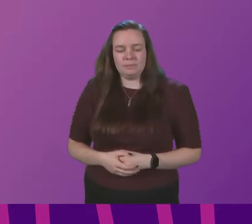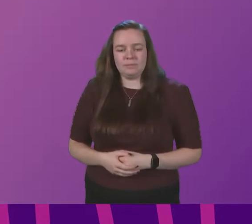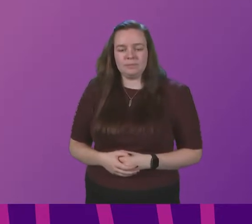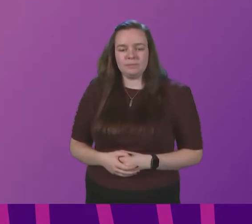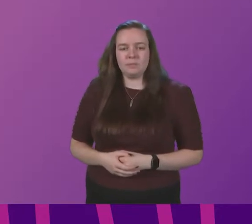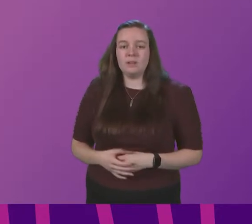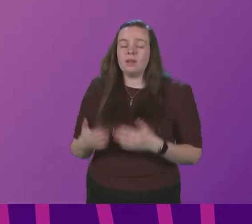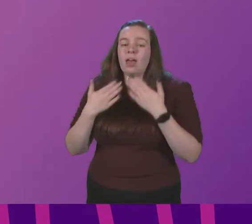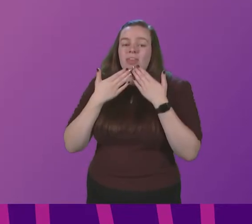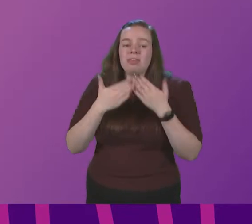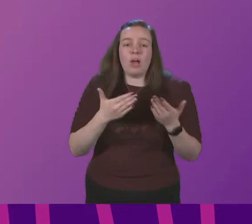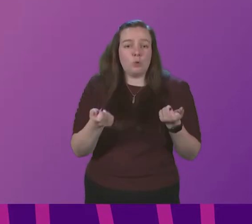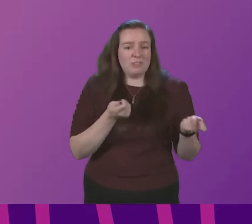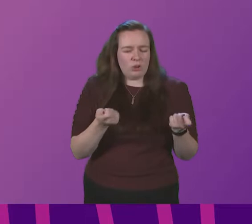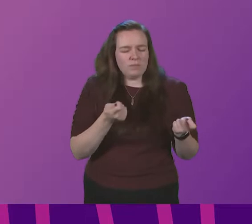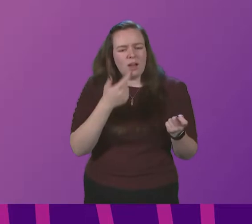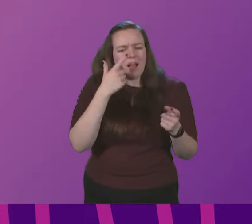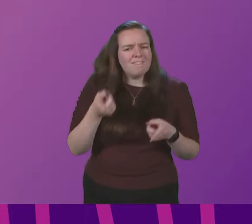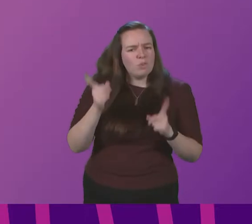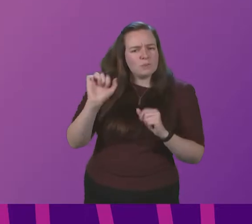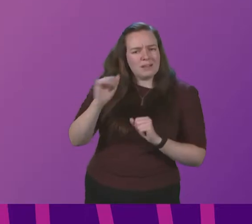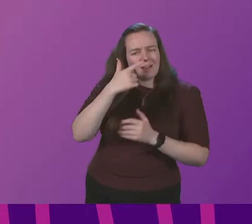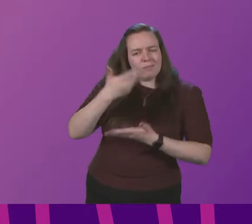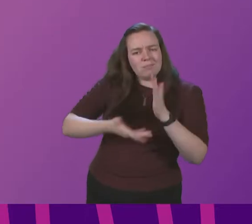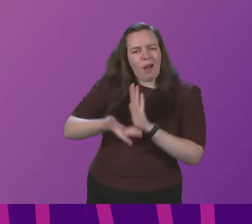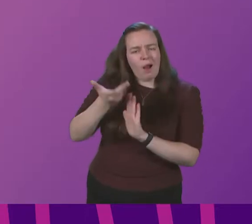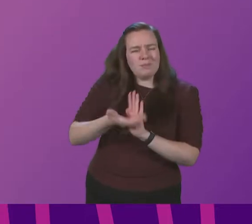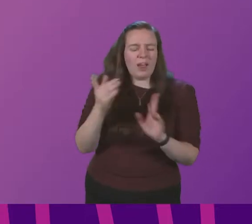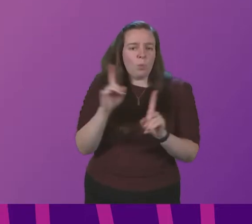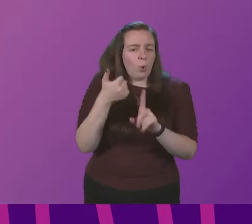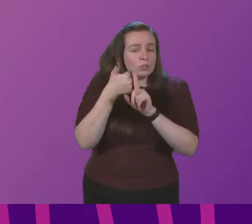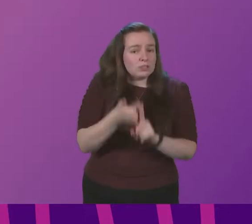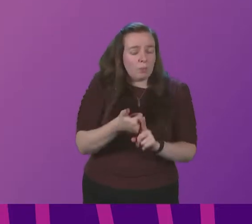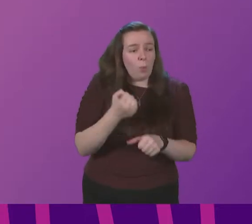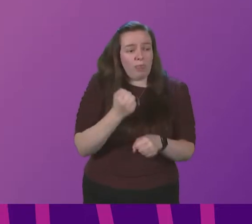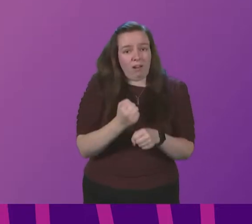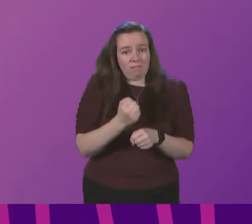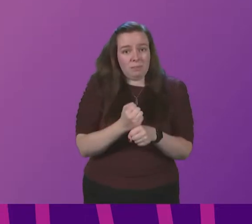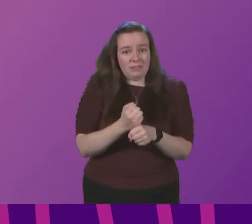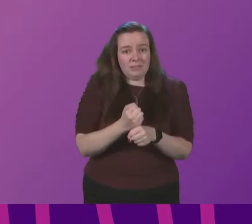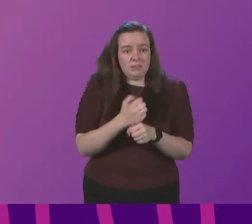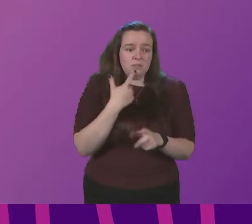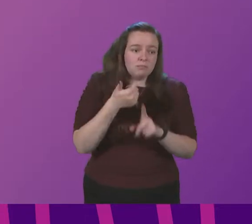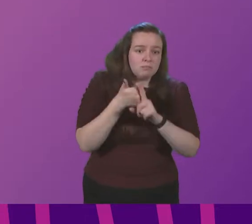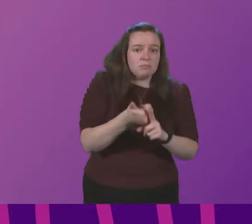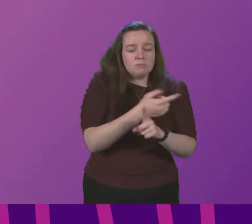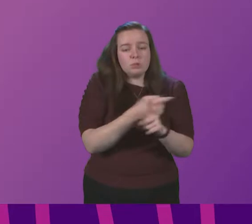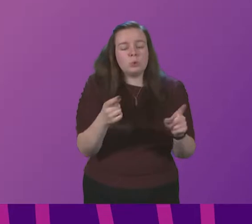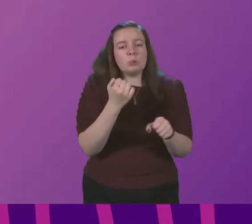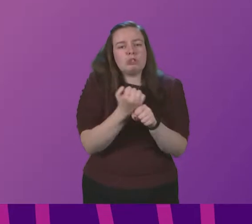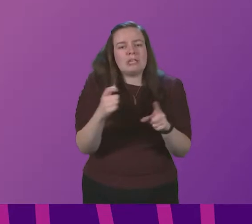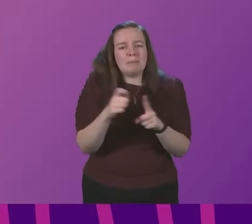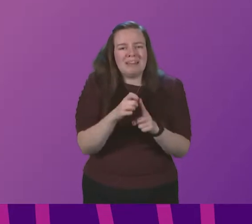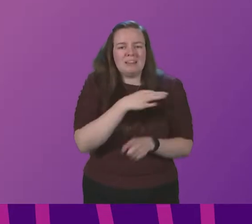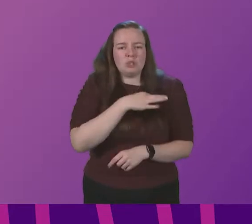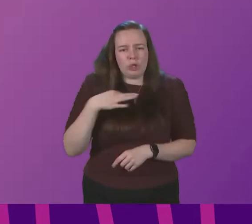thank you can the First Minister provide an update as to what support the Scottish Government is making available to GP surgeries